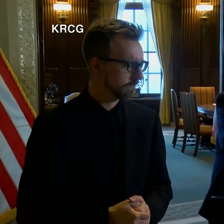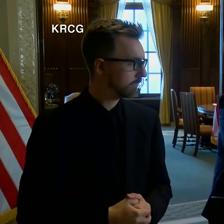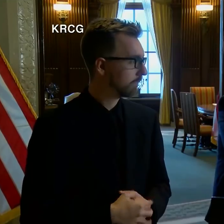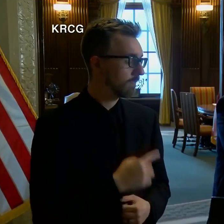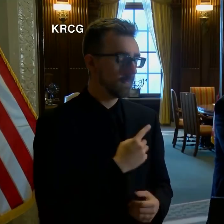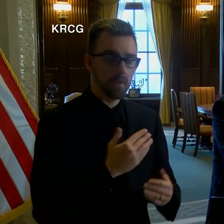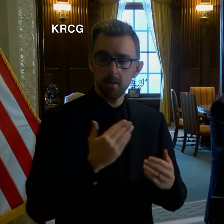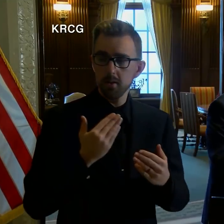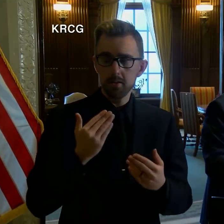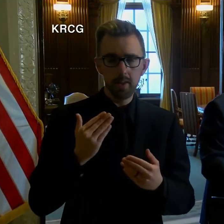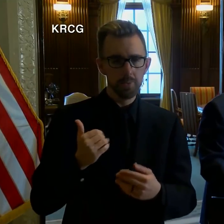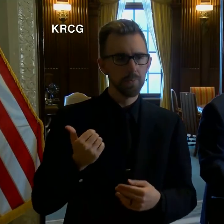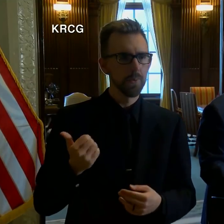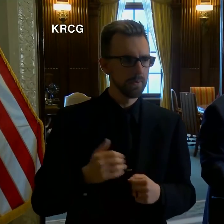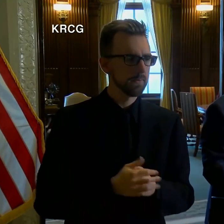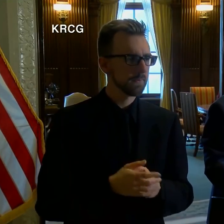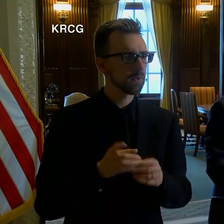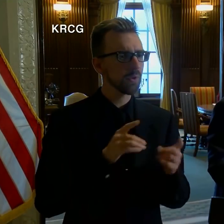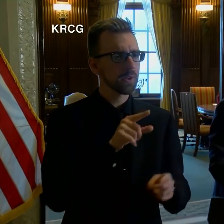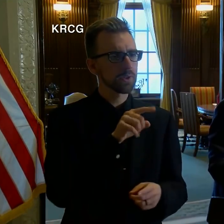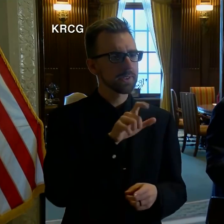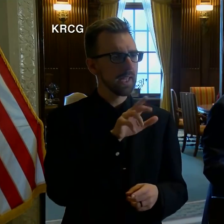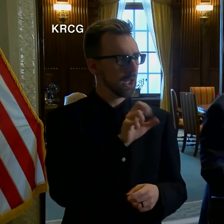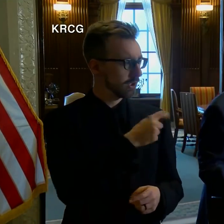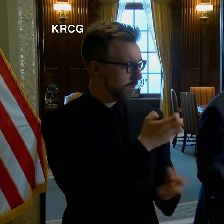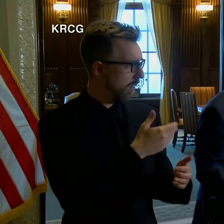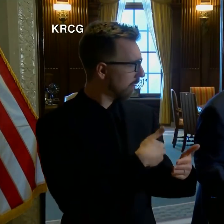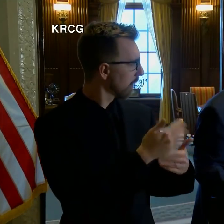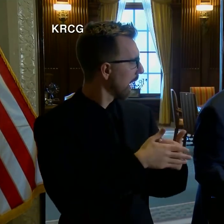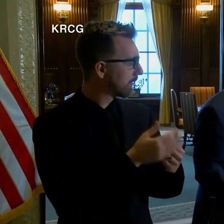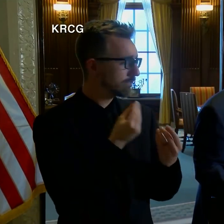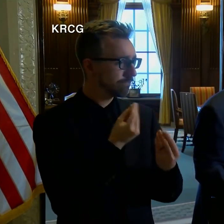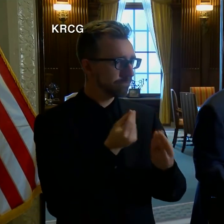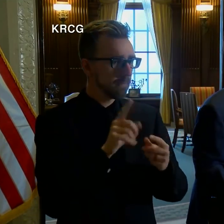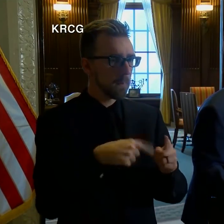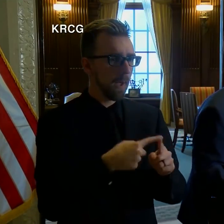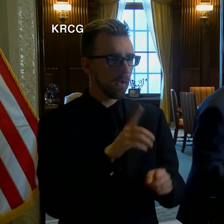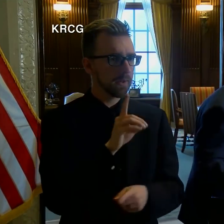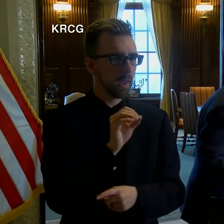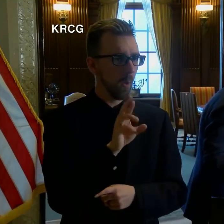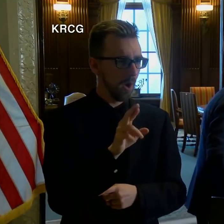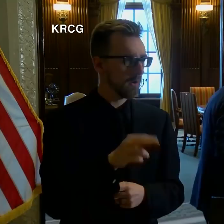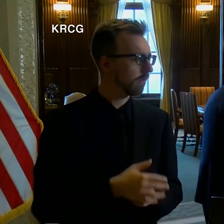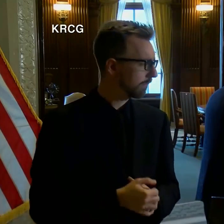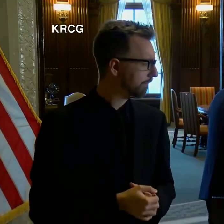Thank you, Jennifer. Director Zellers, you want to go next and give them a little briefing on the Department of Revenue?